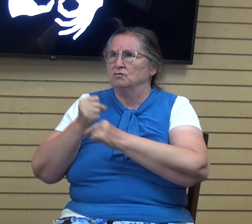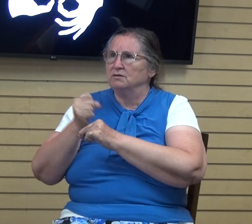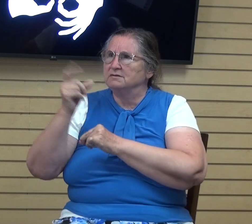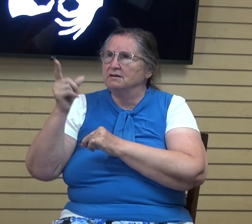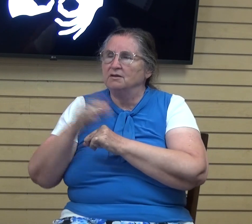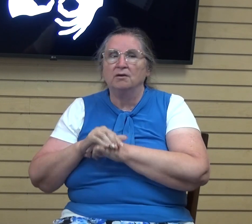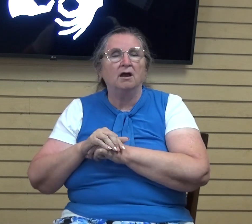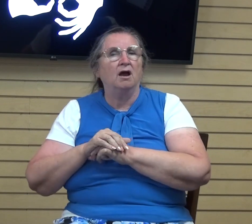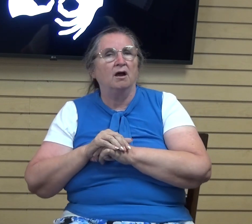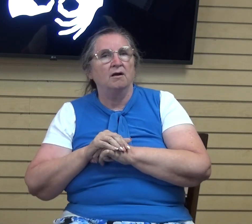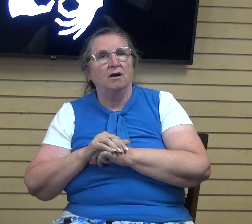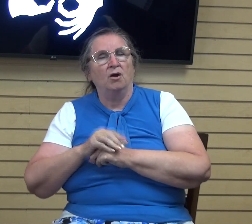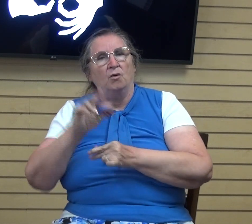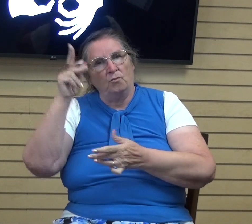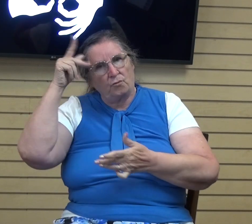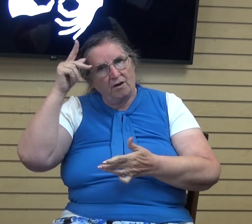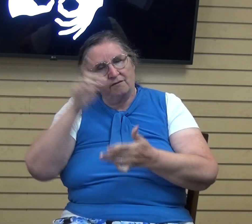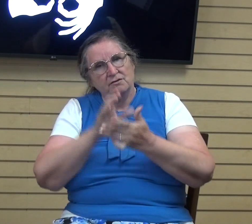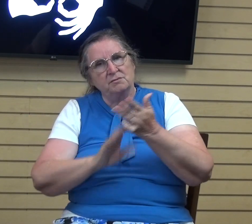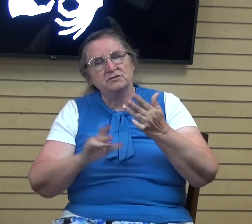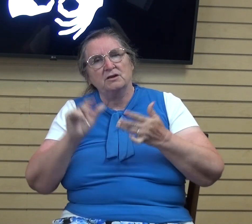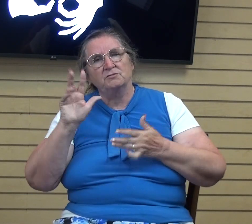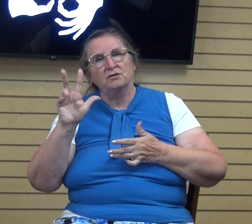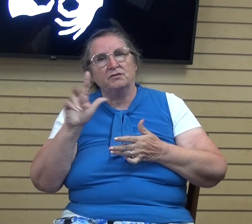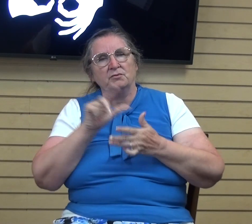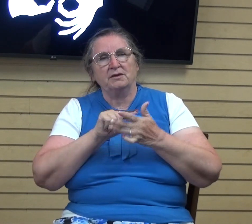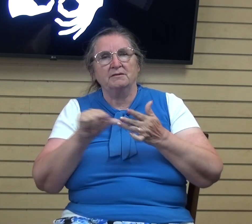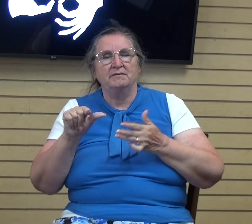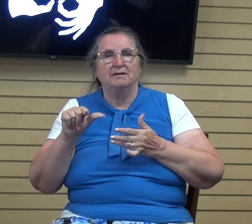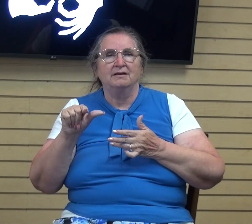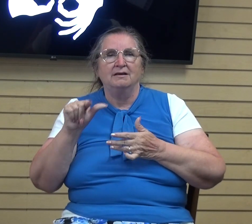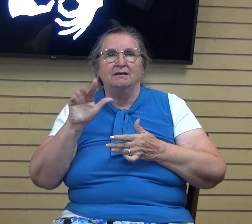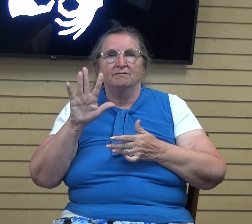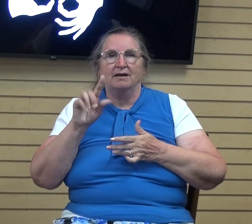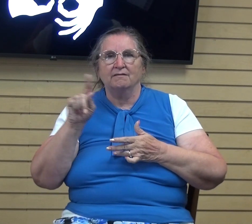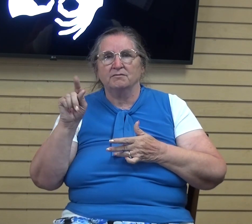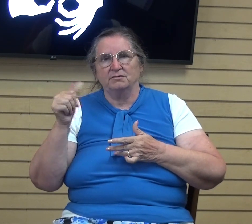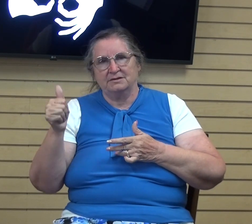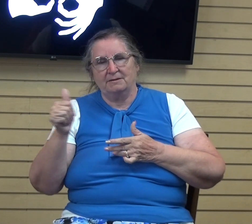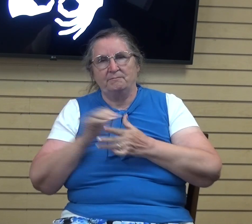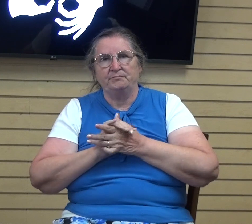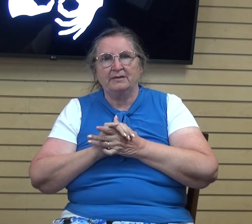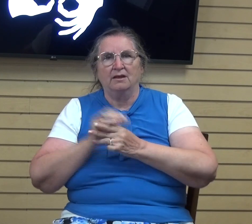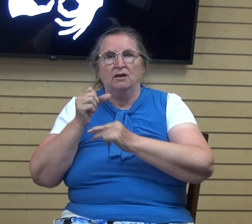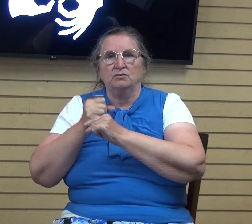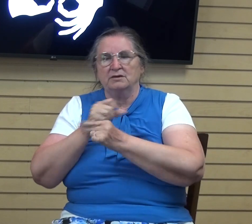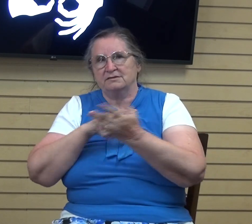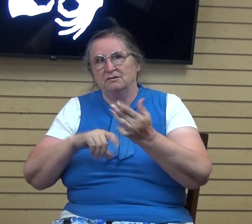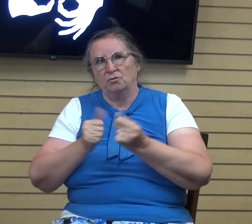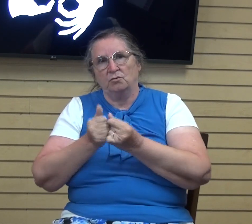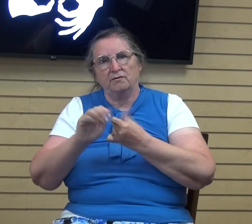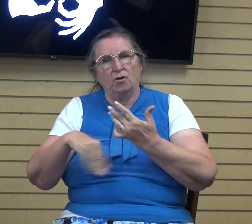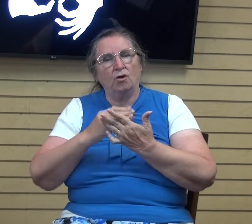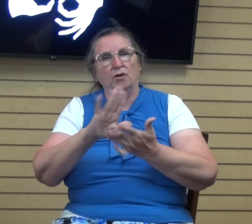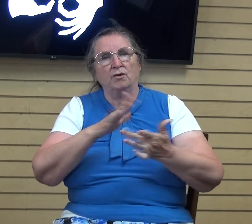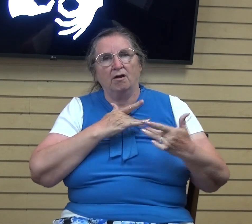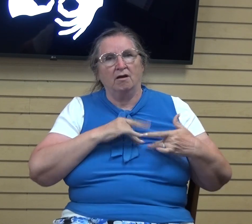read Proverbs 3, um, chapter three, five through 10, trust in the Lord with all your heart and lead not on your own